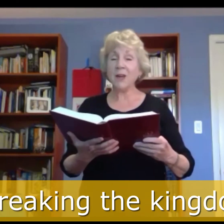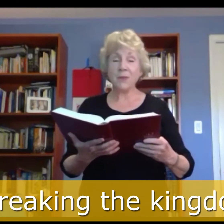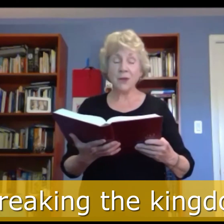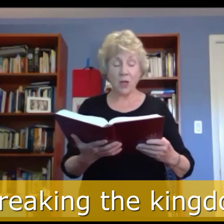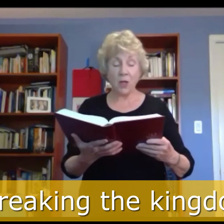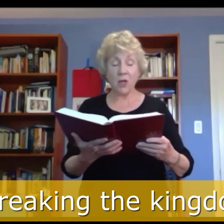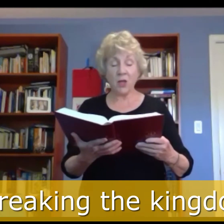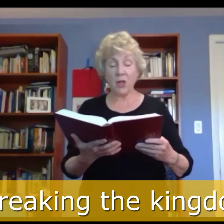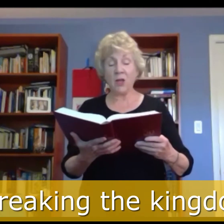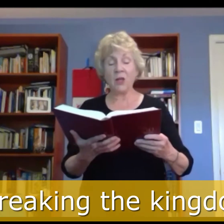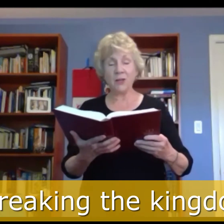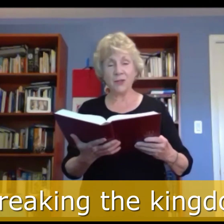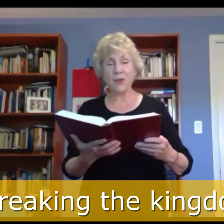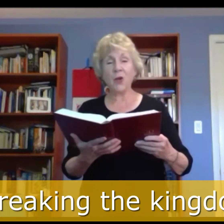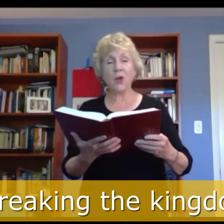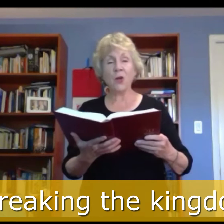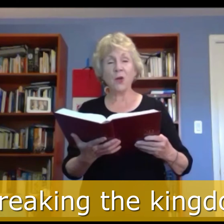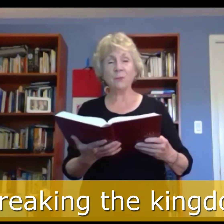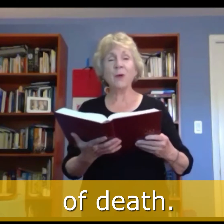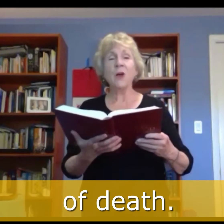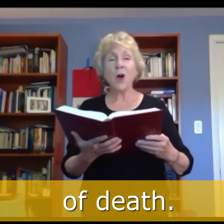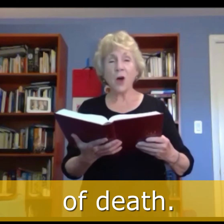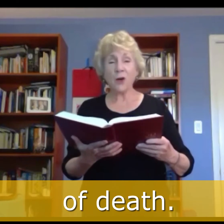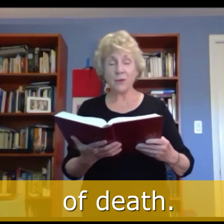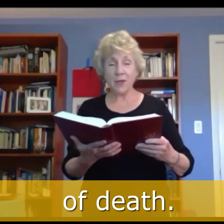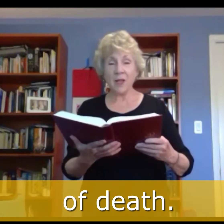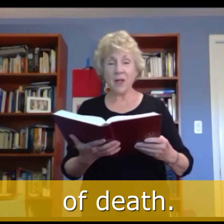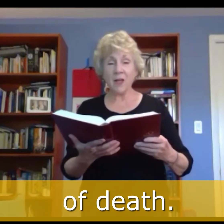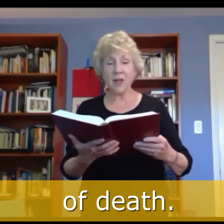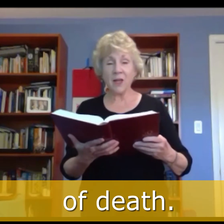the kingdom of death. Hail